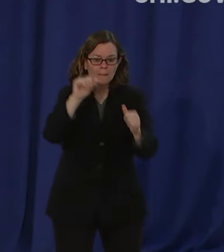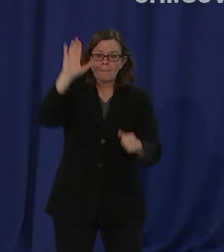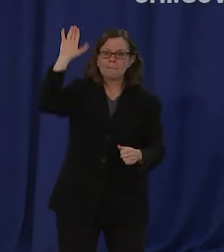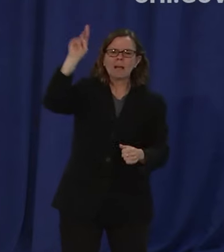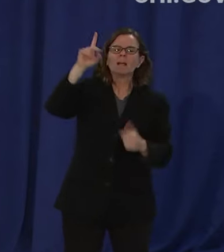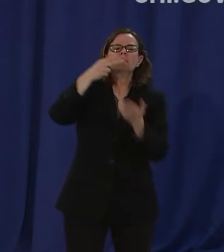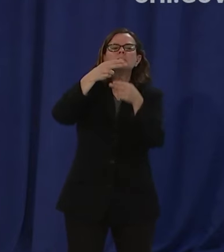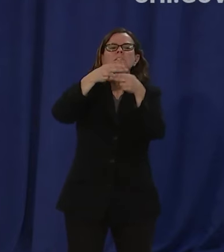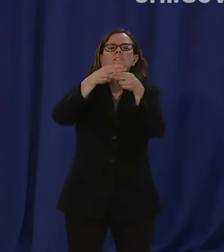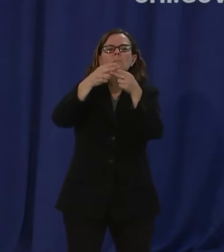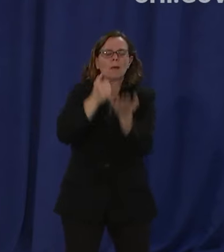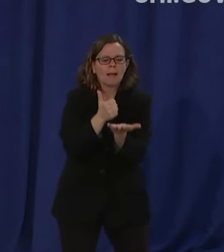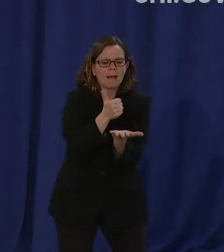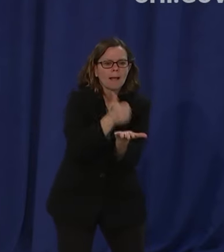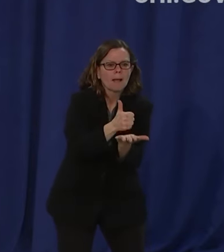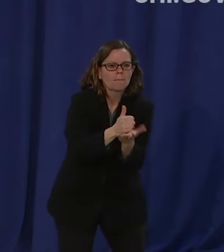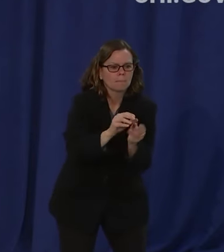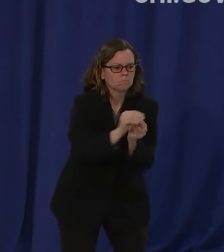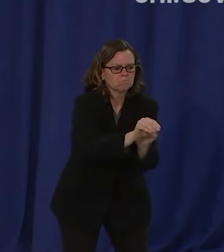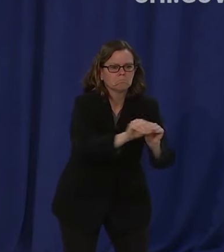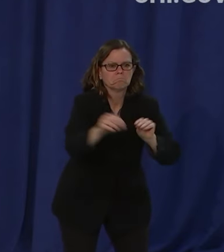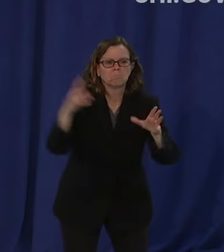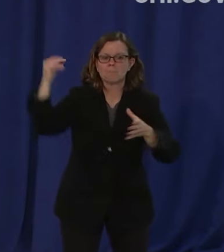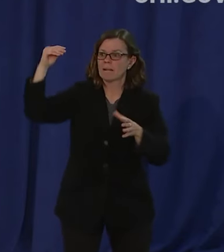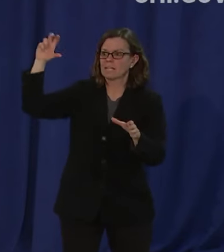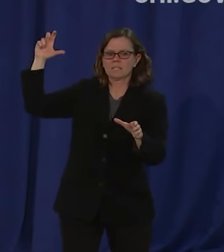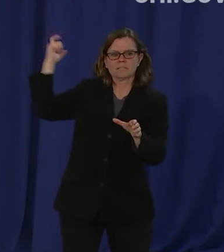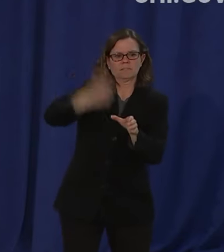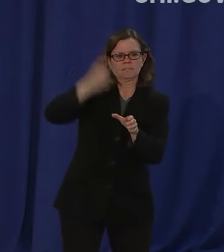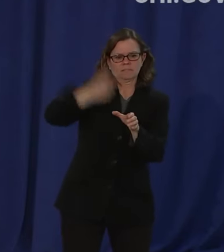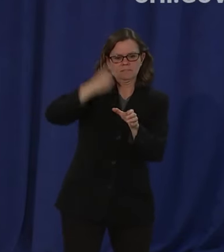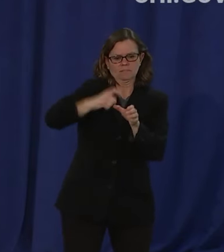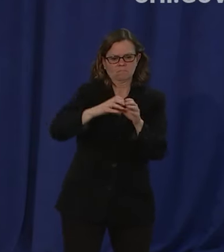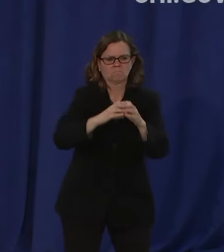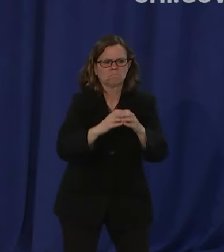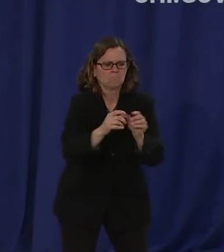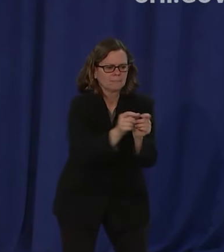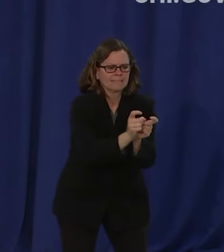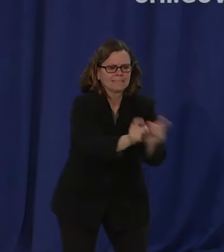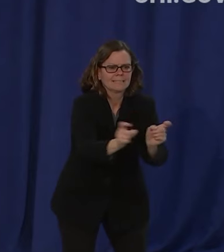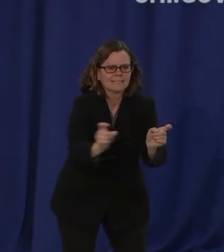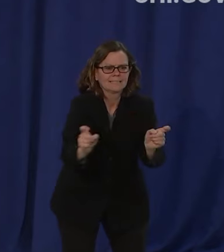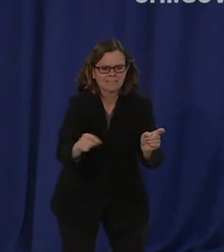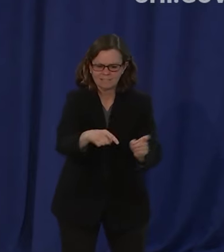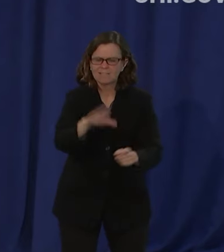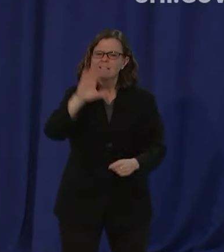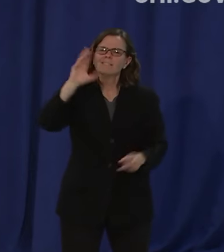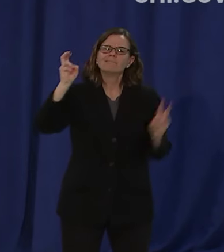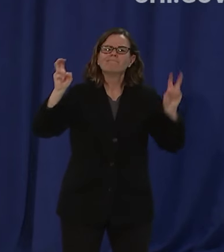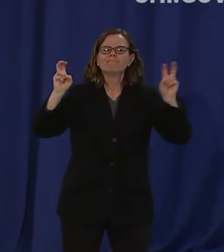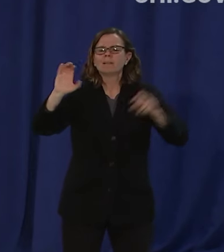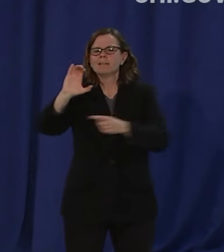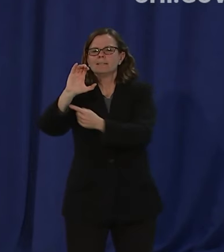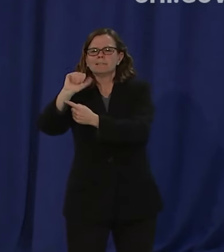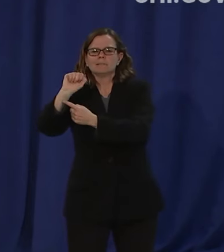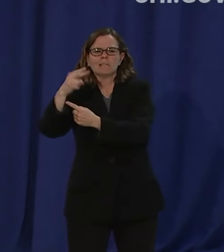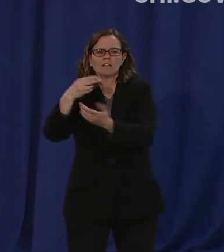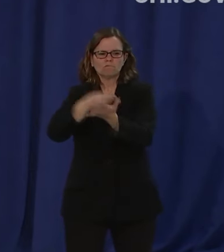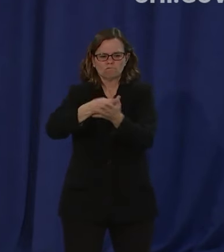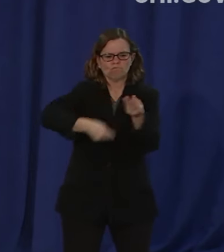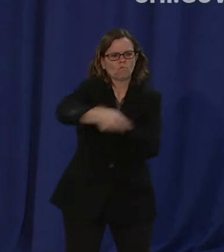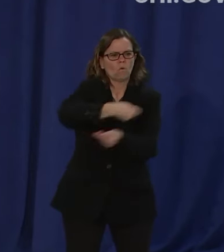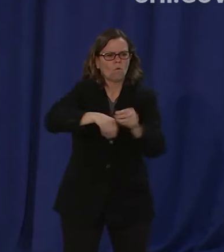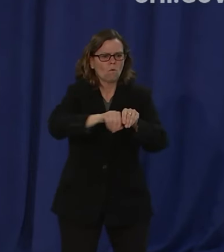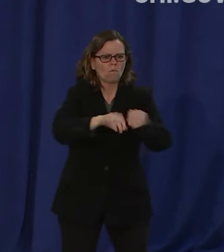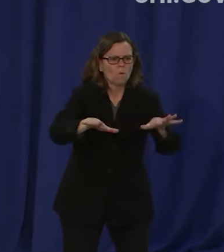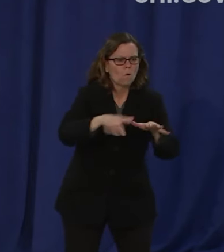or line of credit or so forth so when you're operating on a cash business or you only have a tangential relationship with the bank